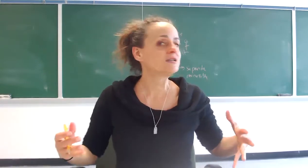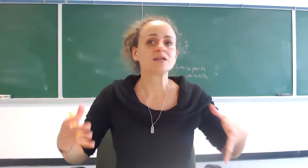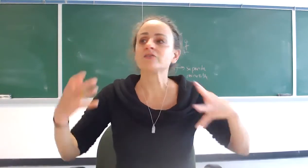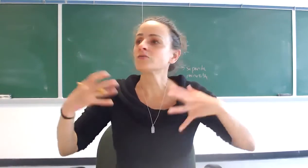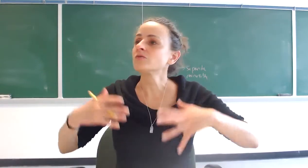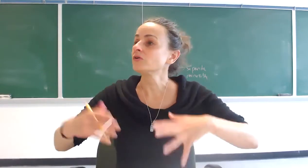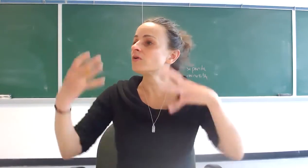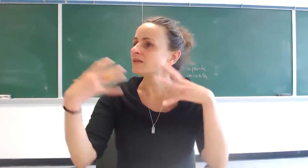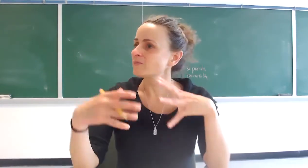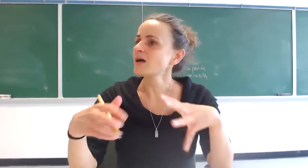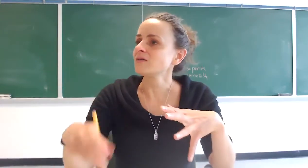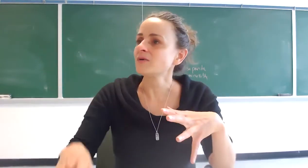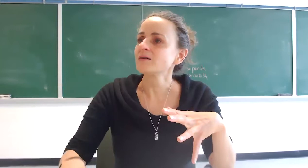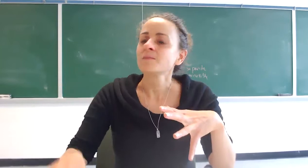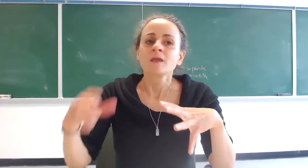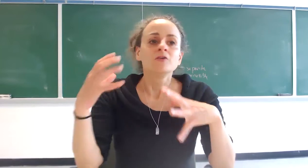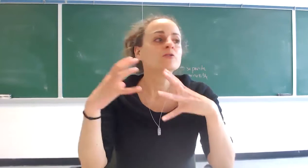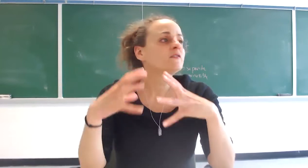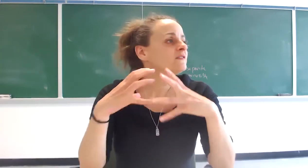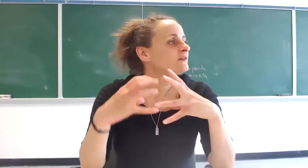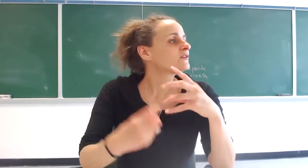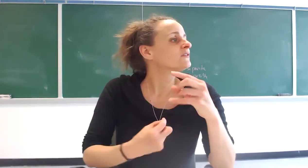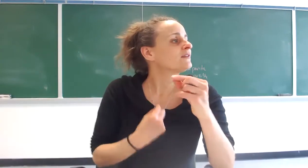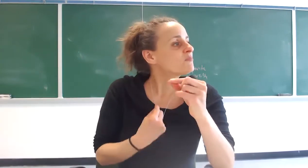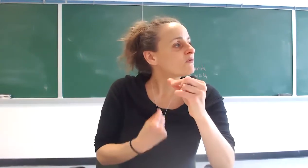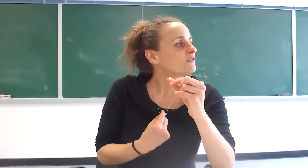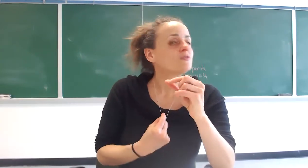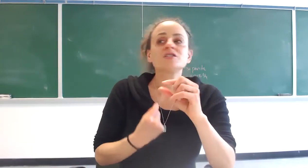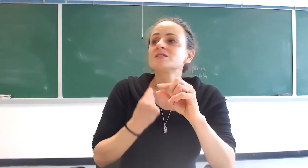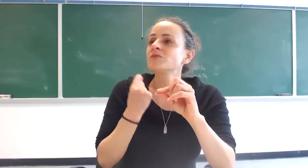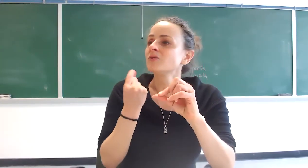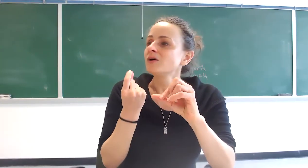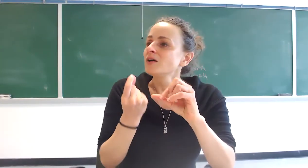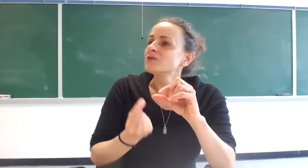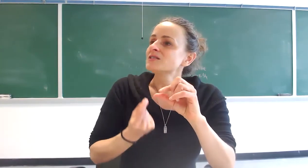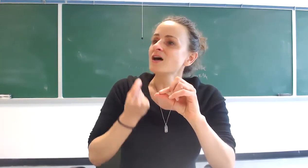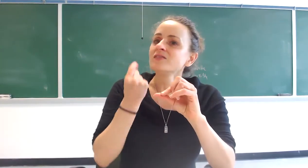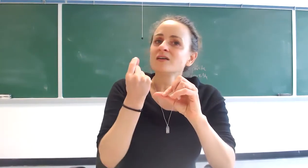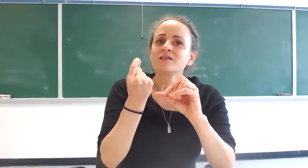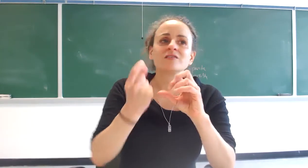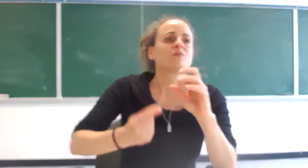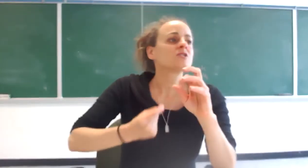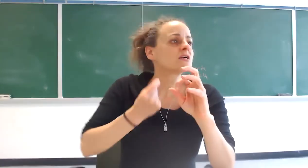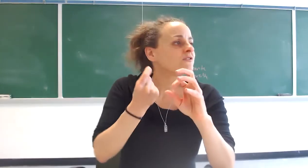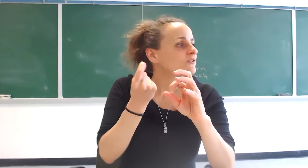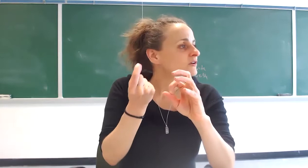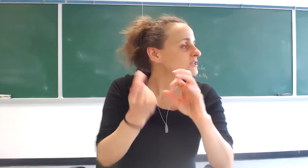as a woman or as a man right you still there's still a point of view which is pure which is untouched which is untarnished